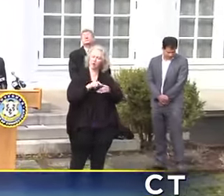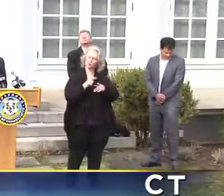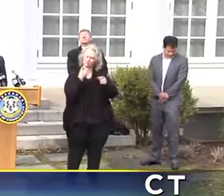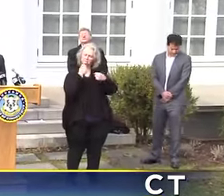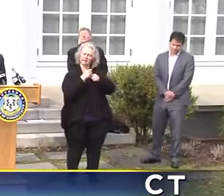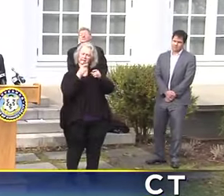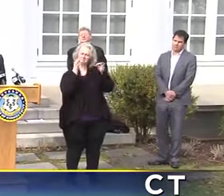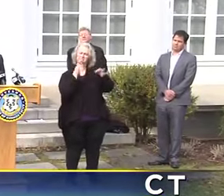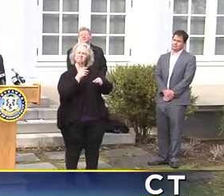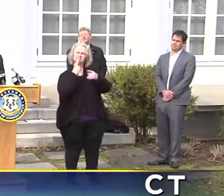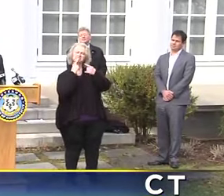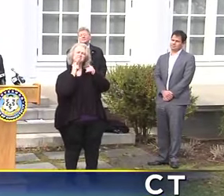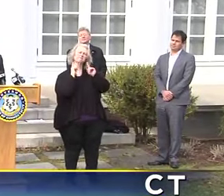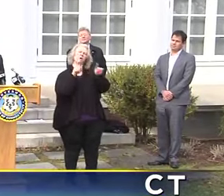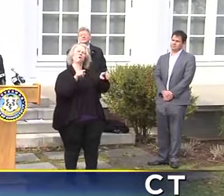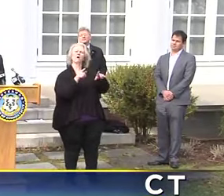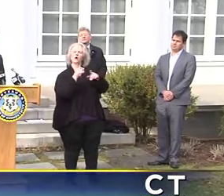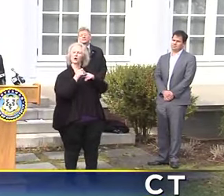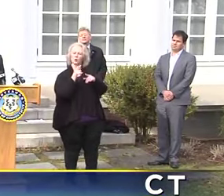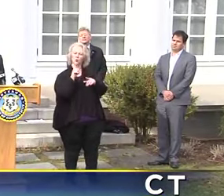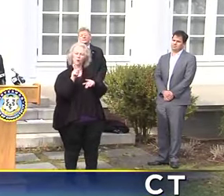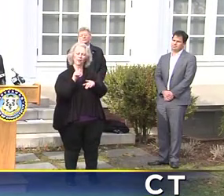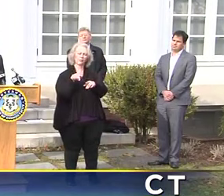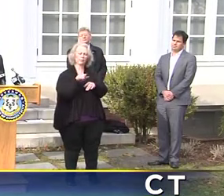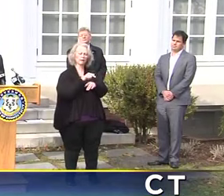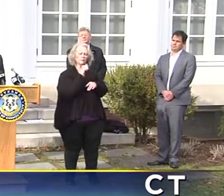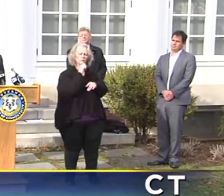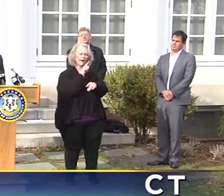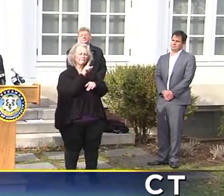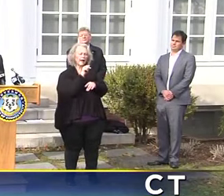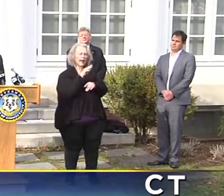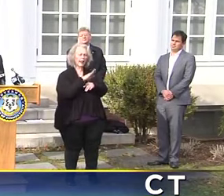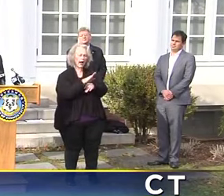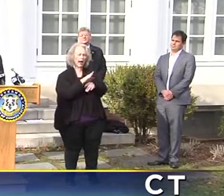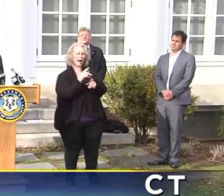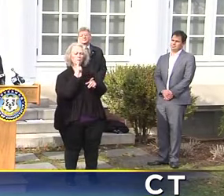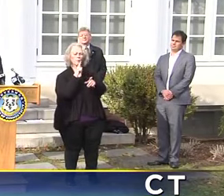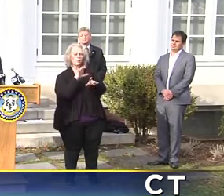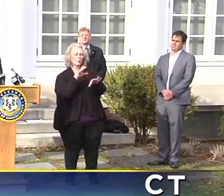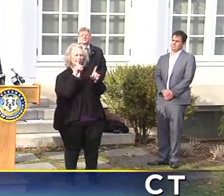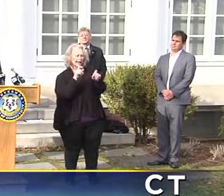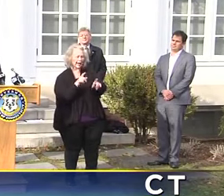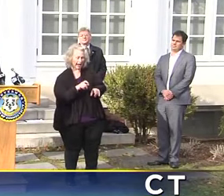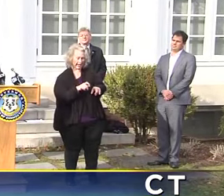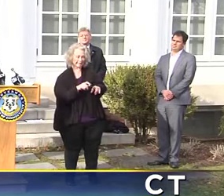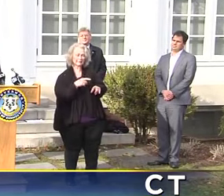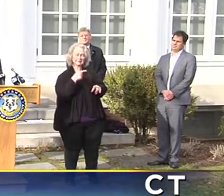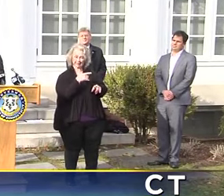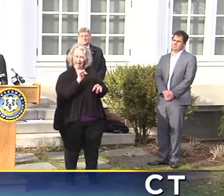the private labs who are doing these tests to report the negative results that they get?